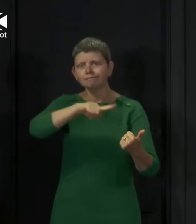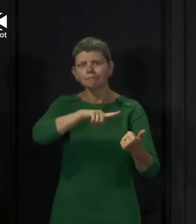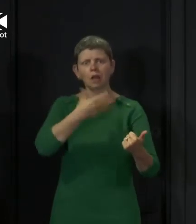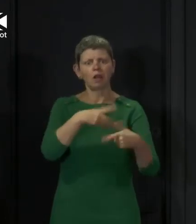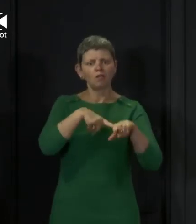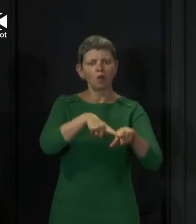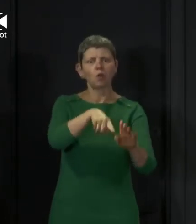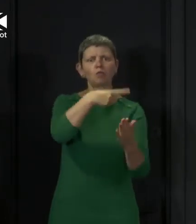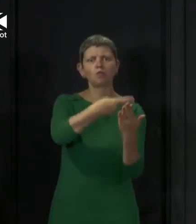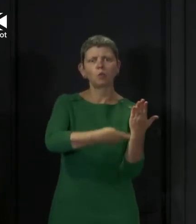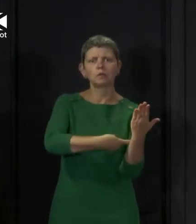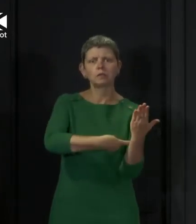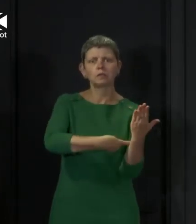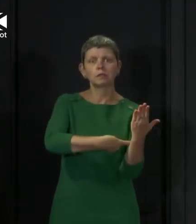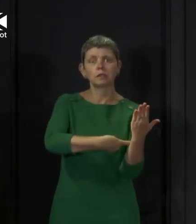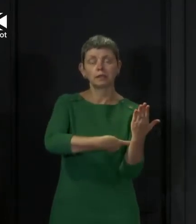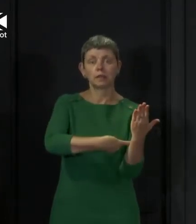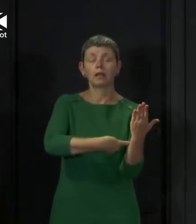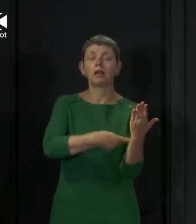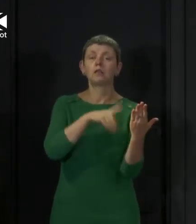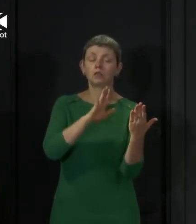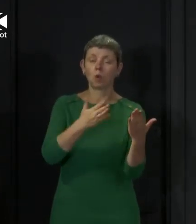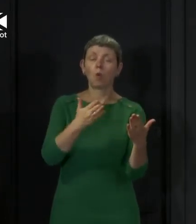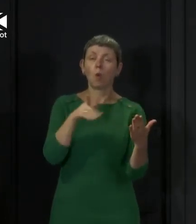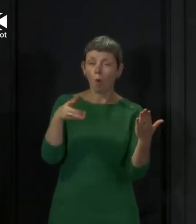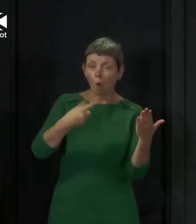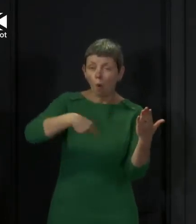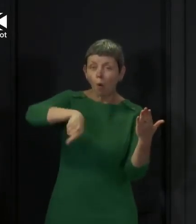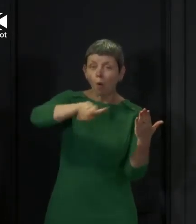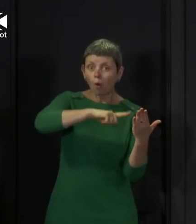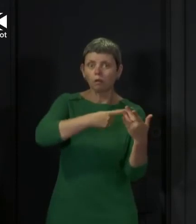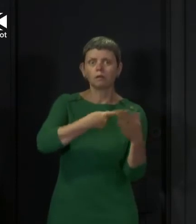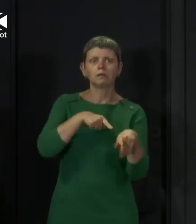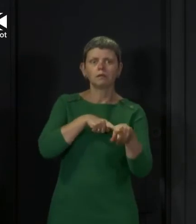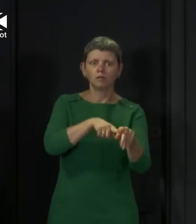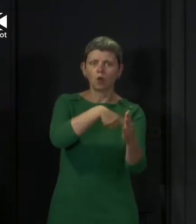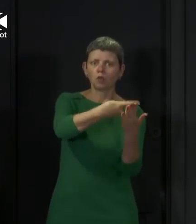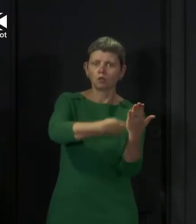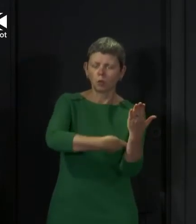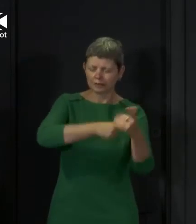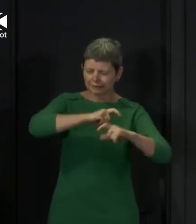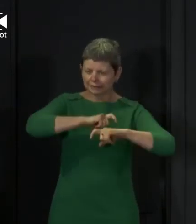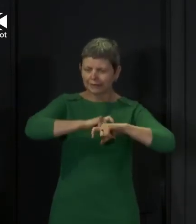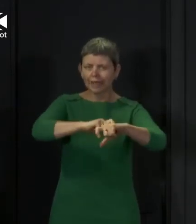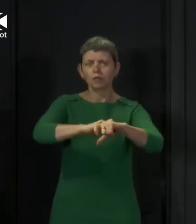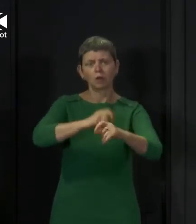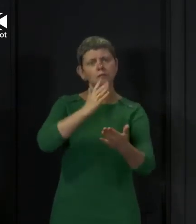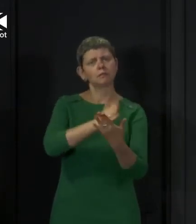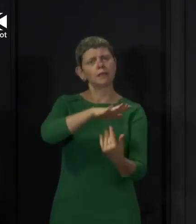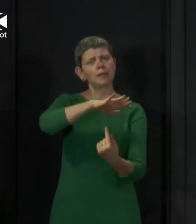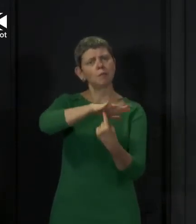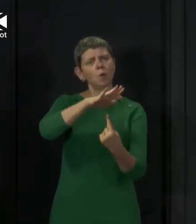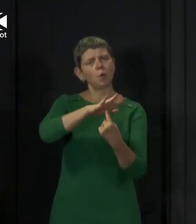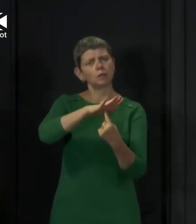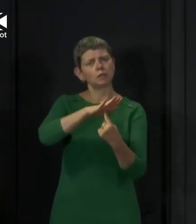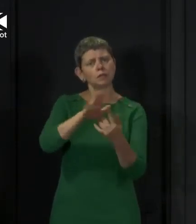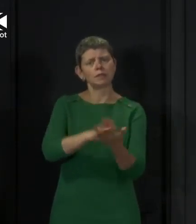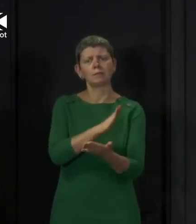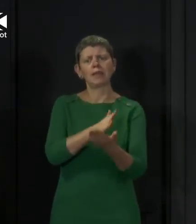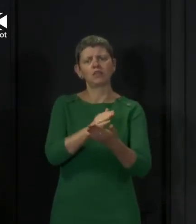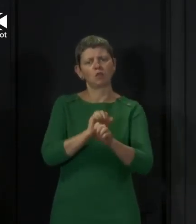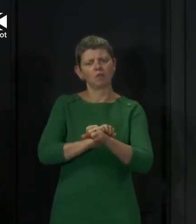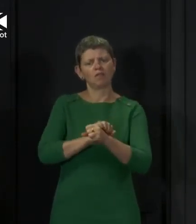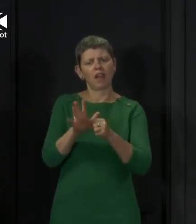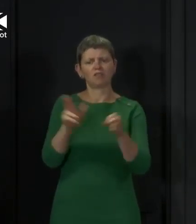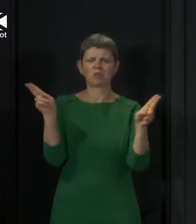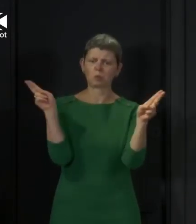collective effort will continue to be vital as we slow the spread of the virus even further. So I'm confident that the vast majority of